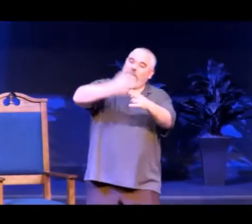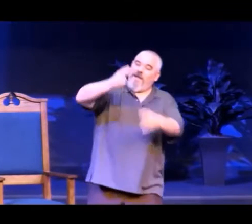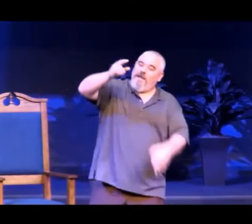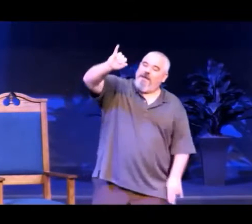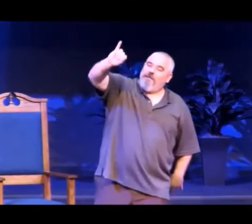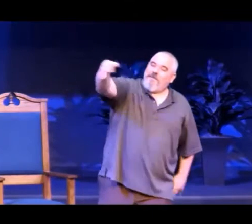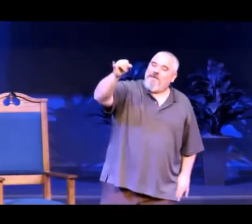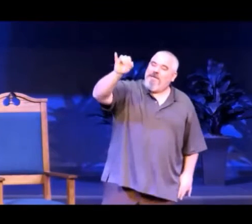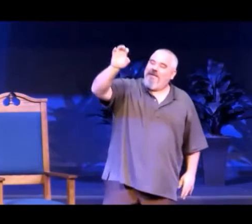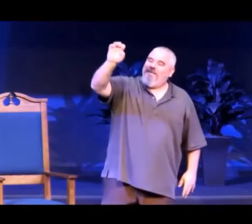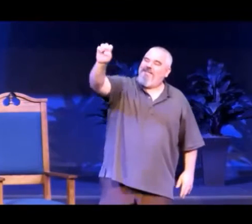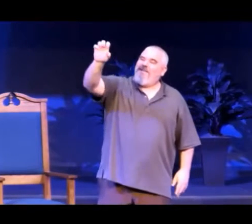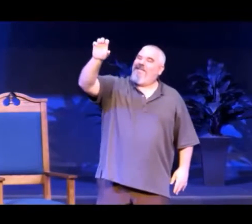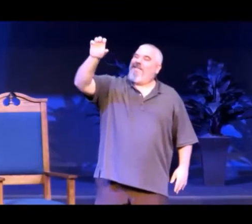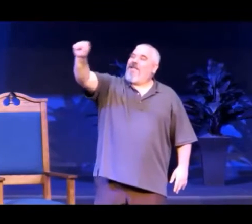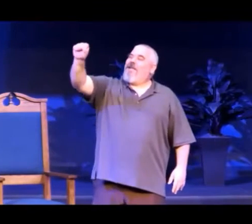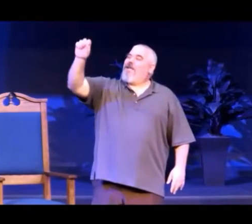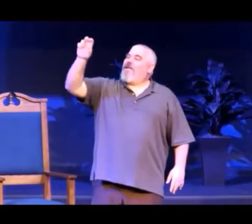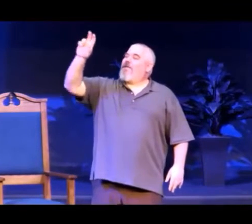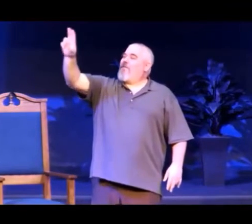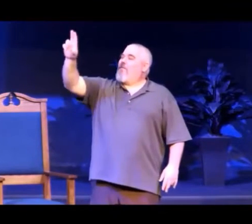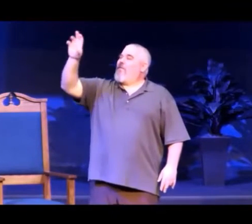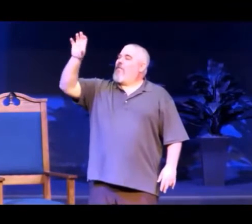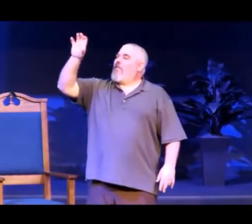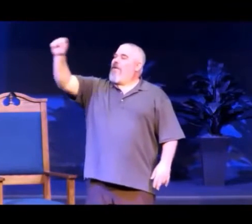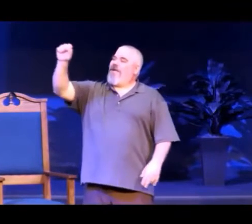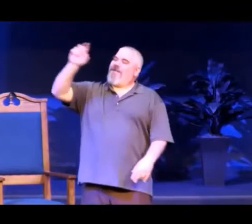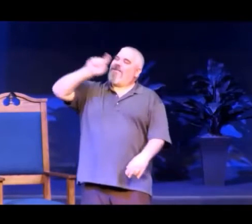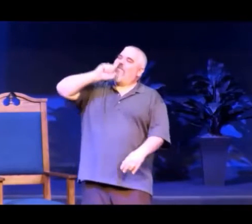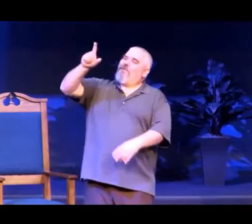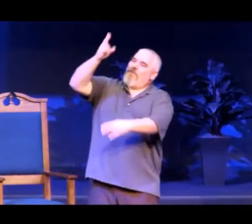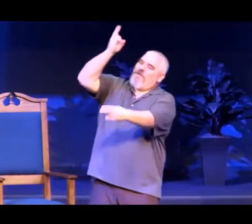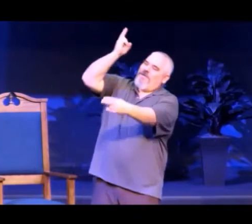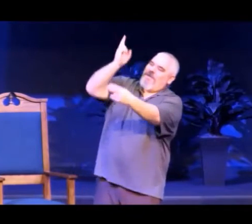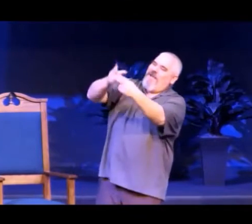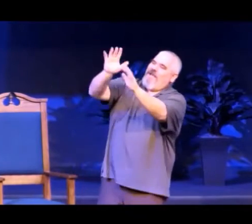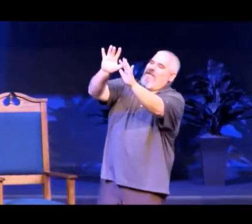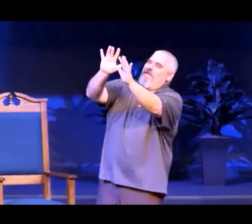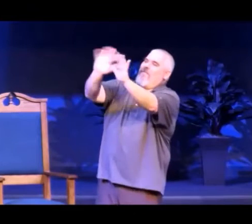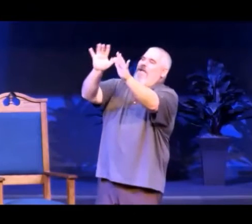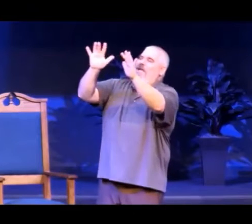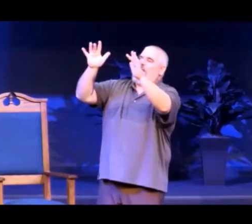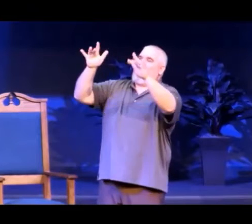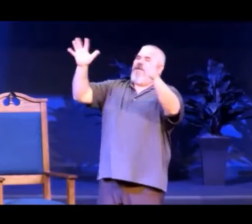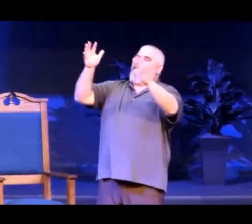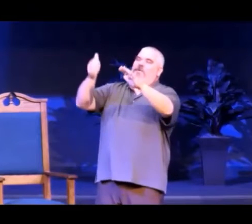There is no other name like yours